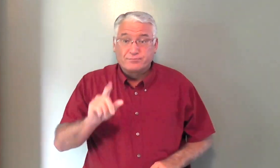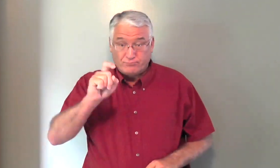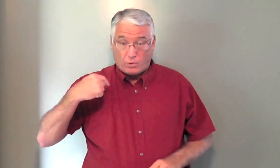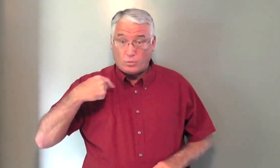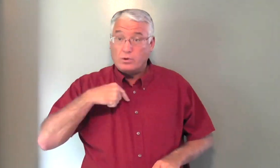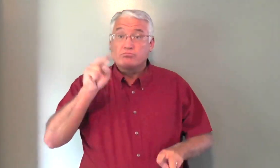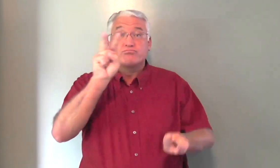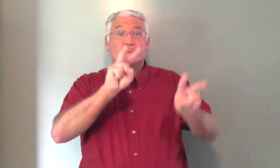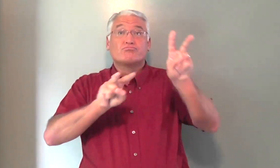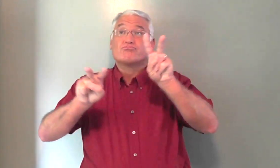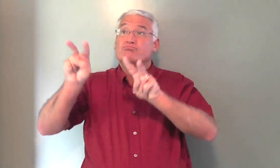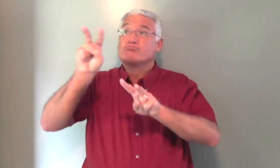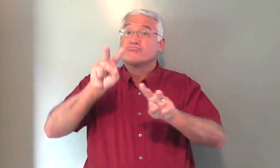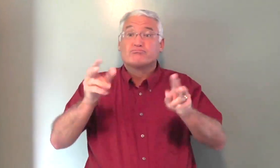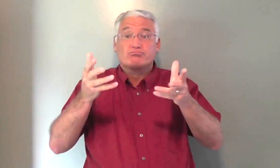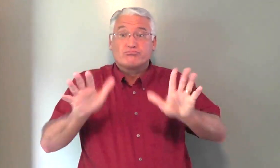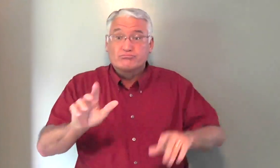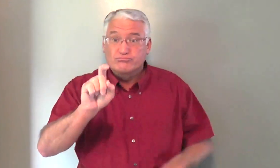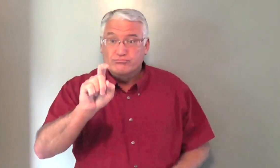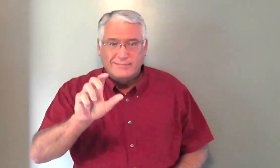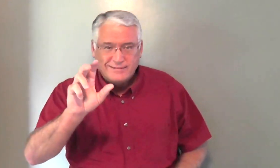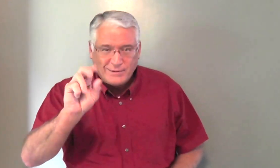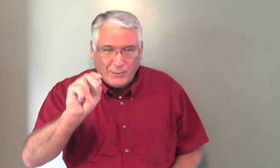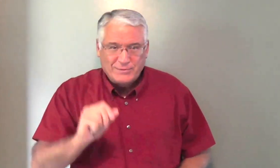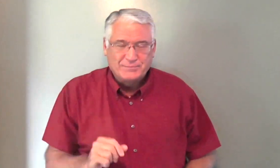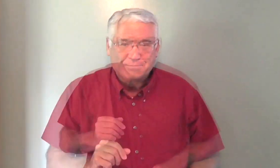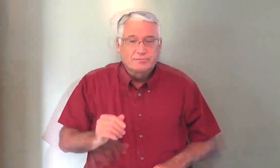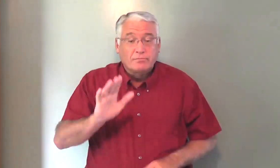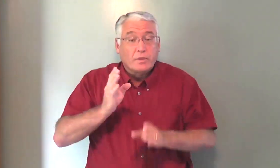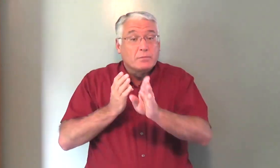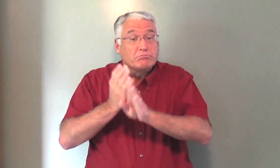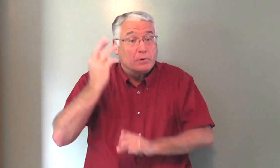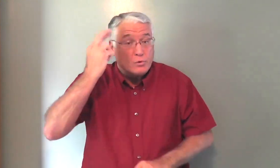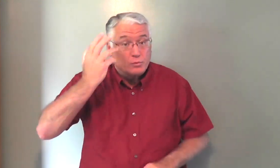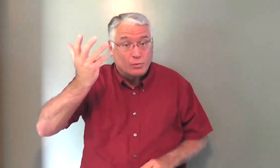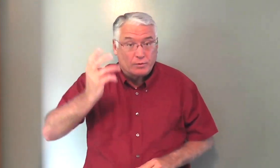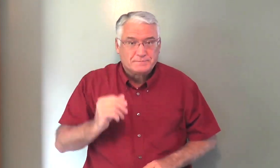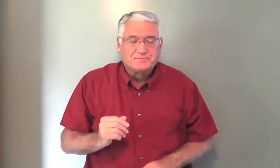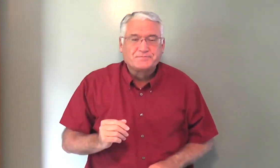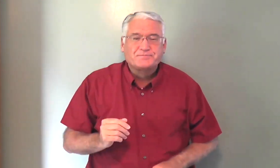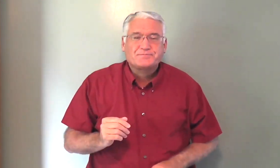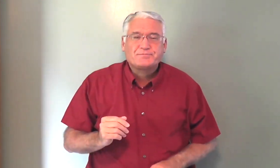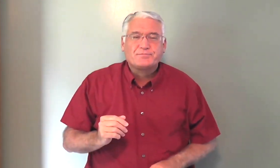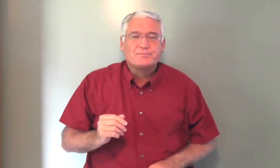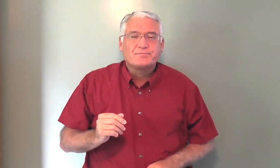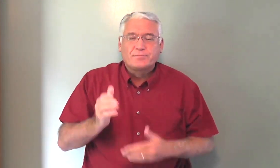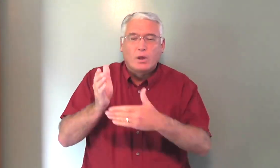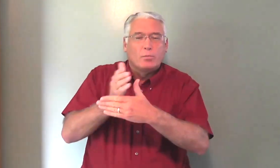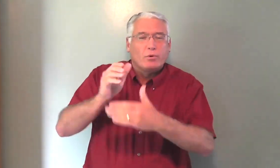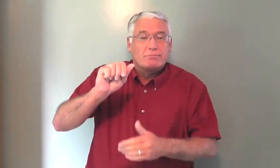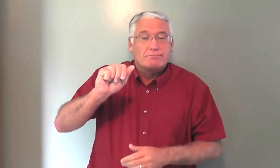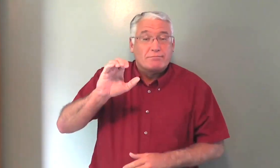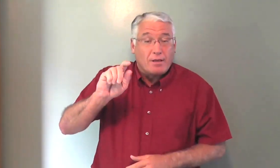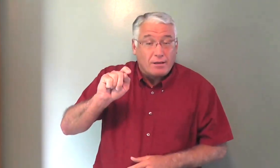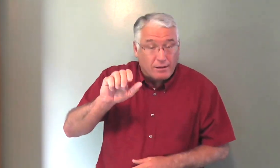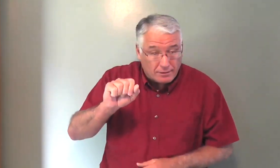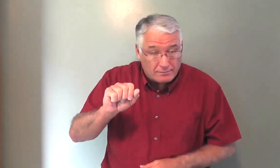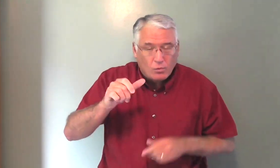curtain was there. Do we look upon it just because it's beautiful? No. The main reason that the curtain was there